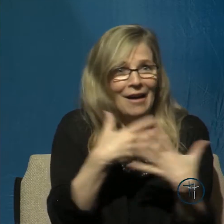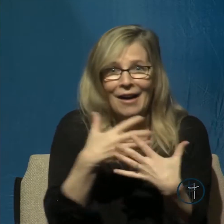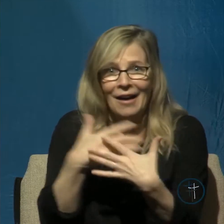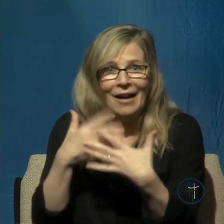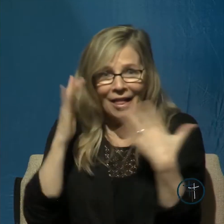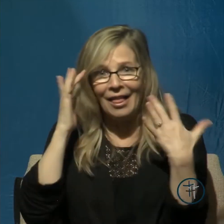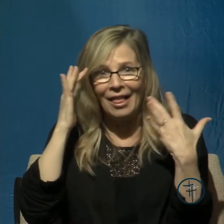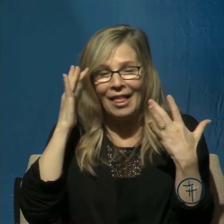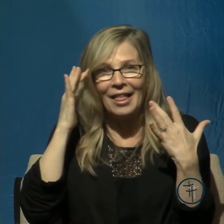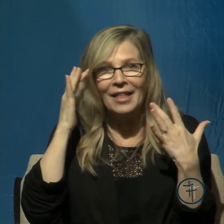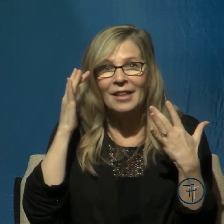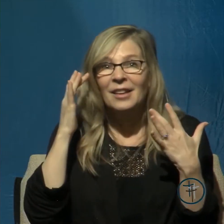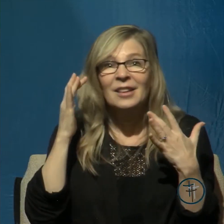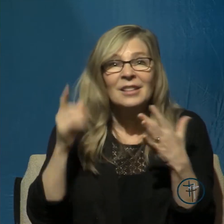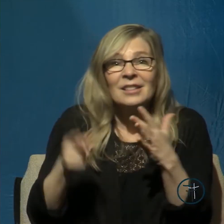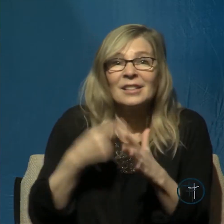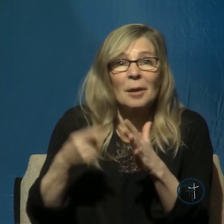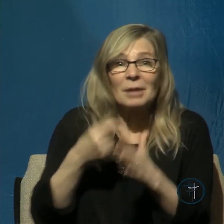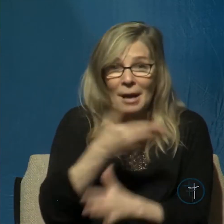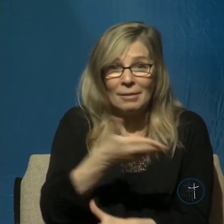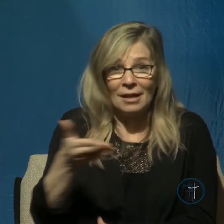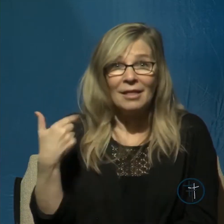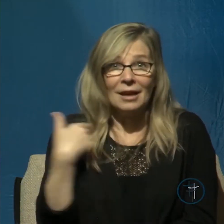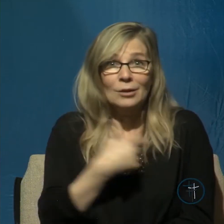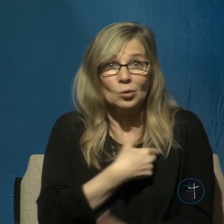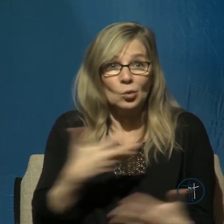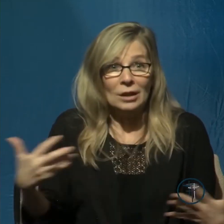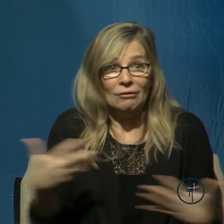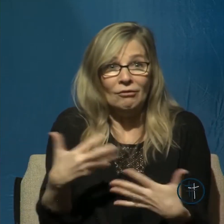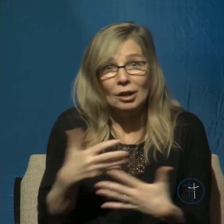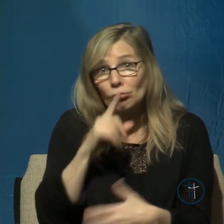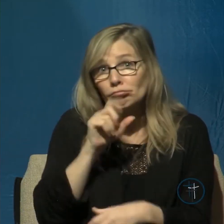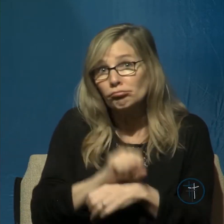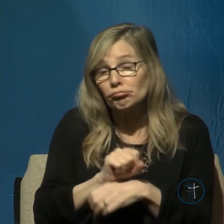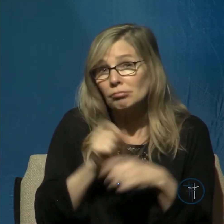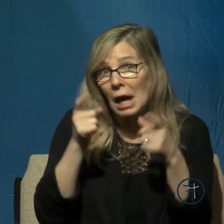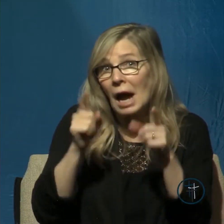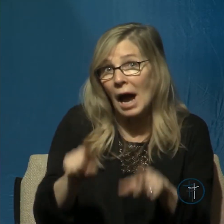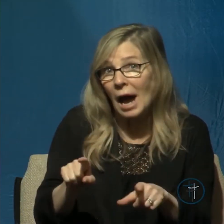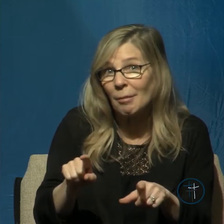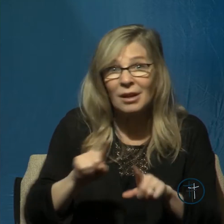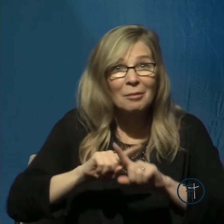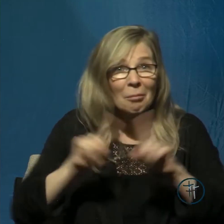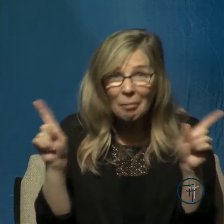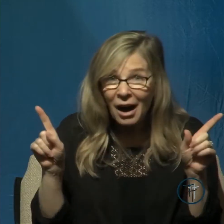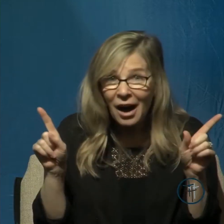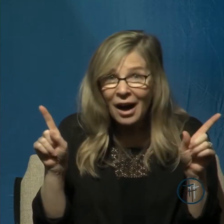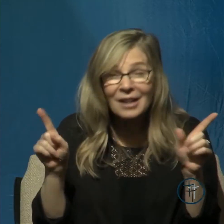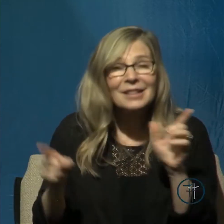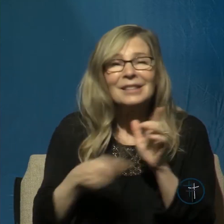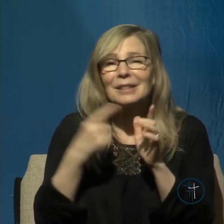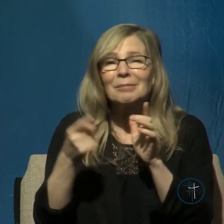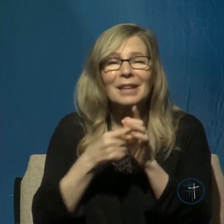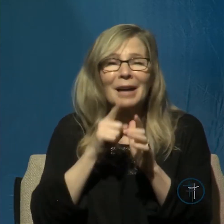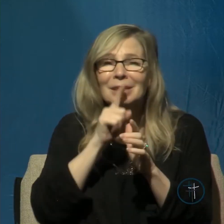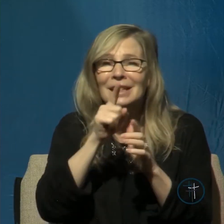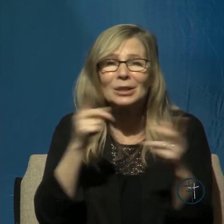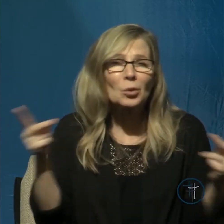times the very things we feared occur. Sometimes it's worse than we anticipated. He writes,